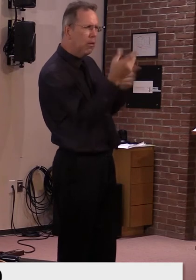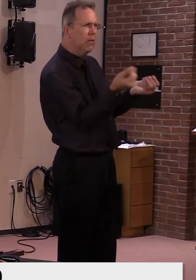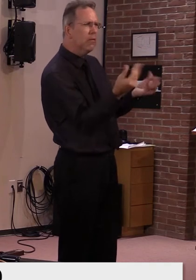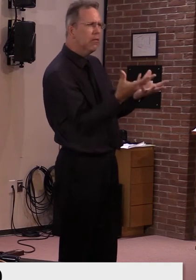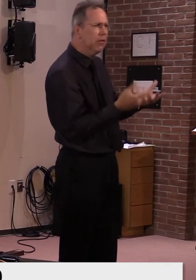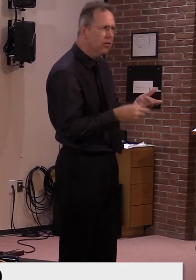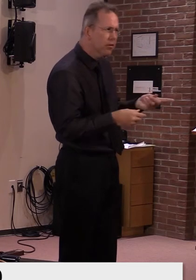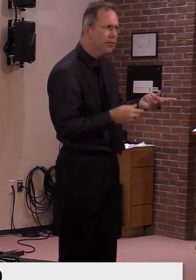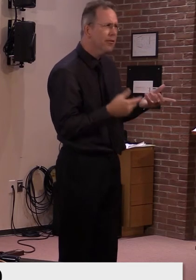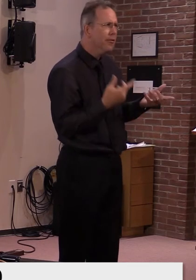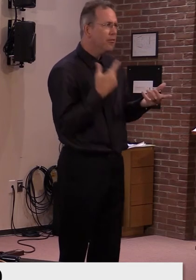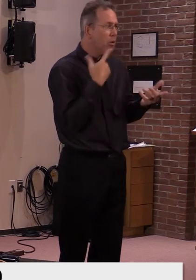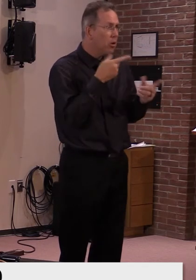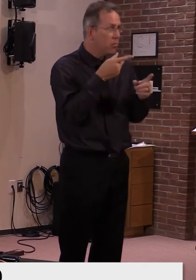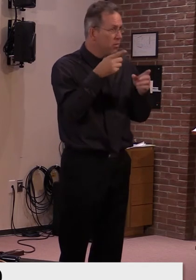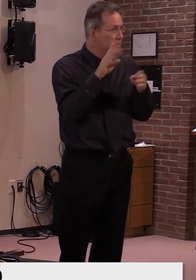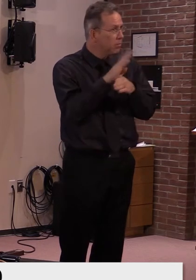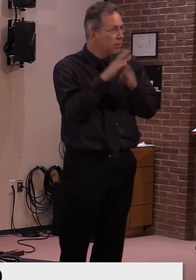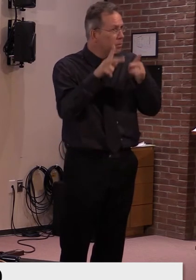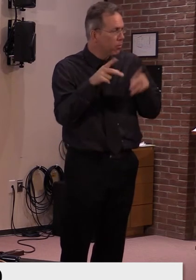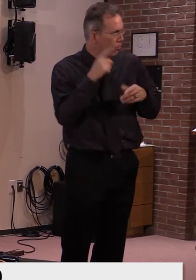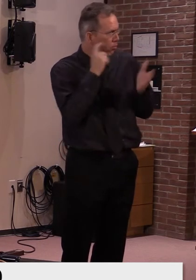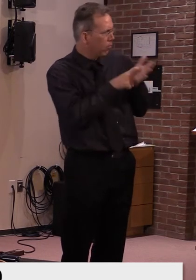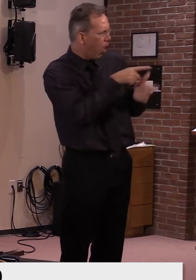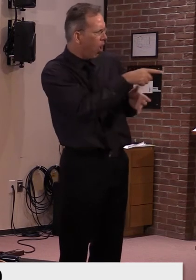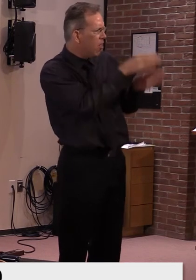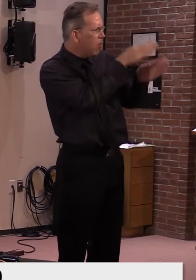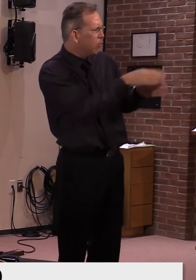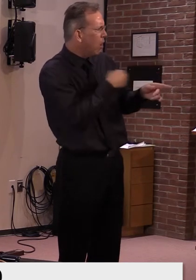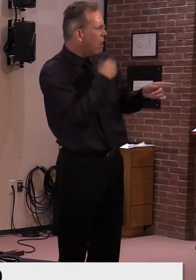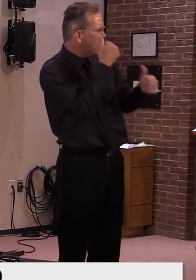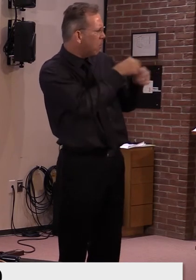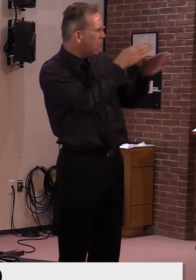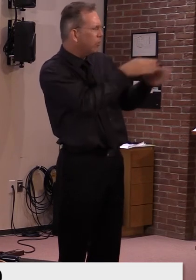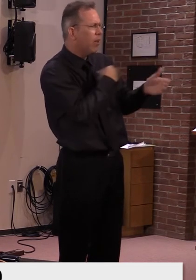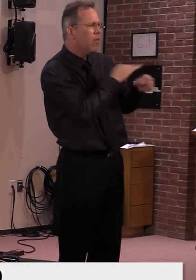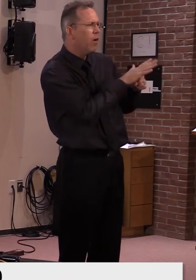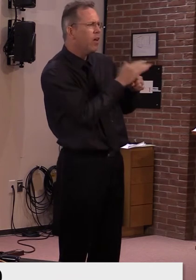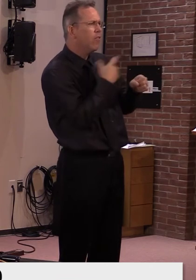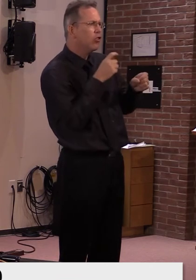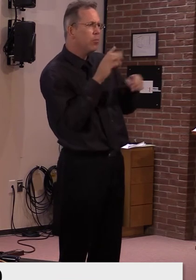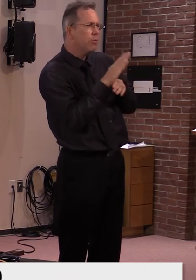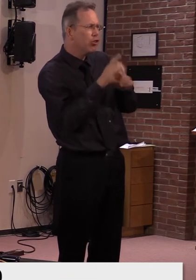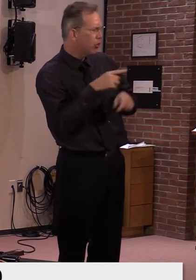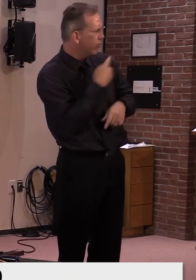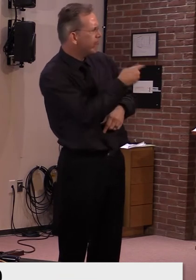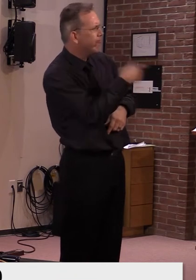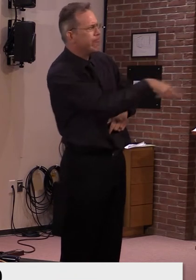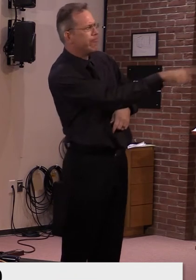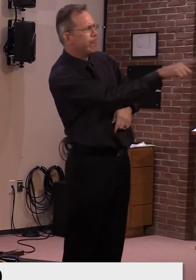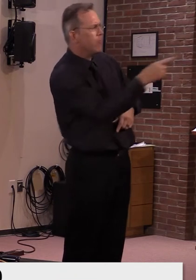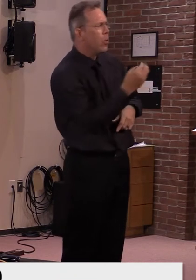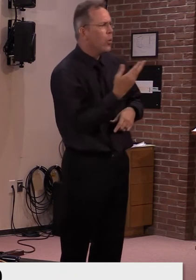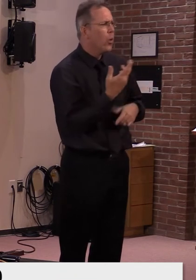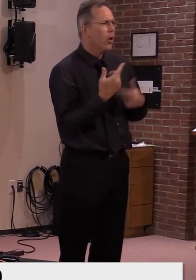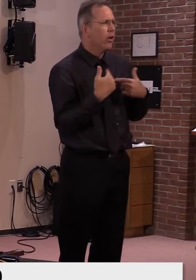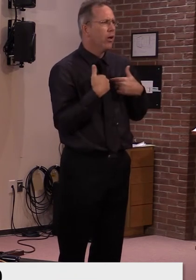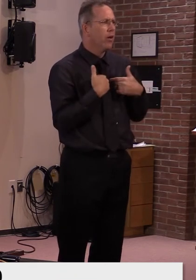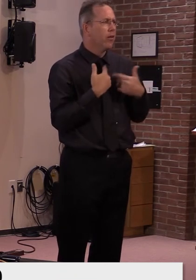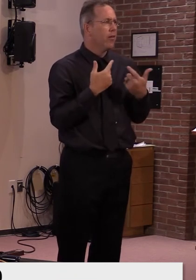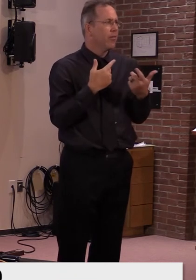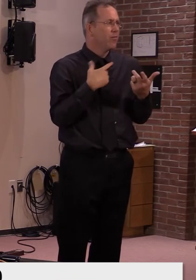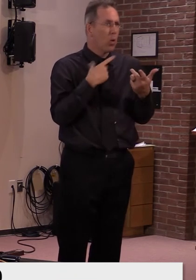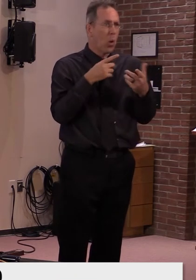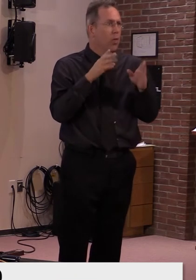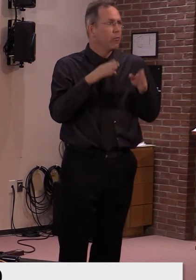upon them if they find themselves in a situation where a worker comes up to them and says, I know these people that were just here and I'm pretty sure